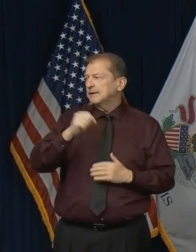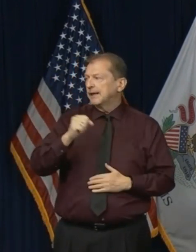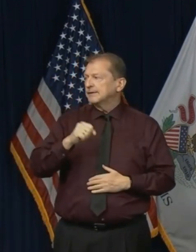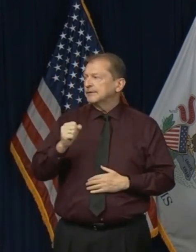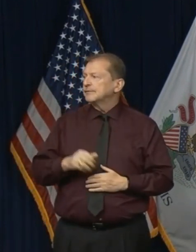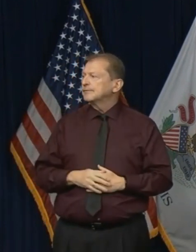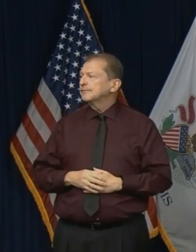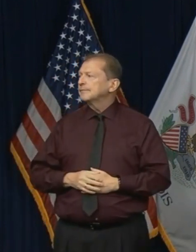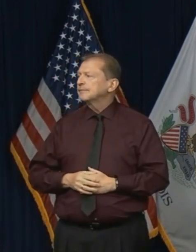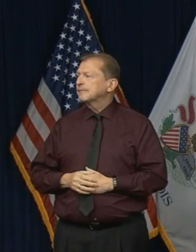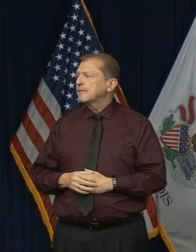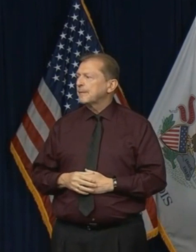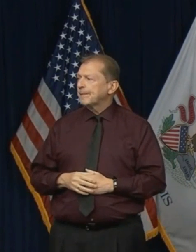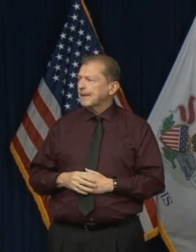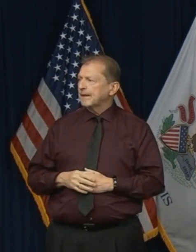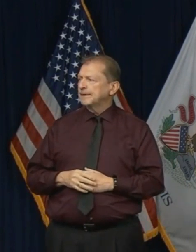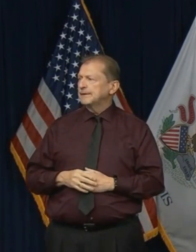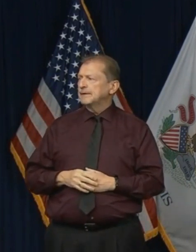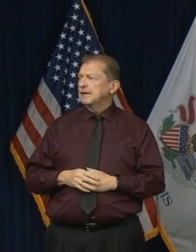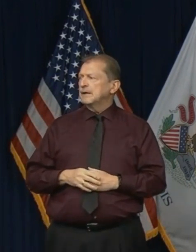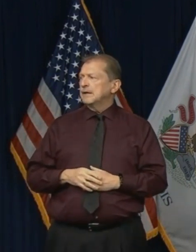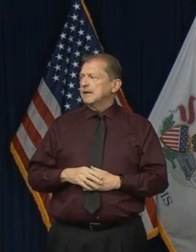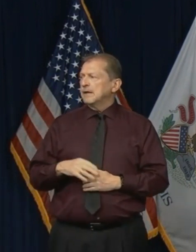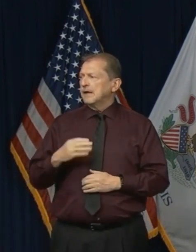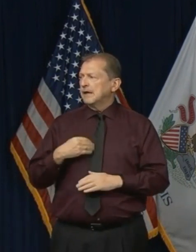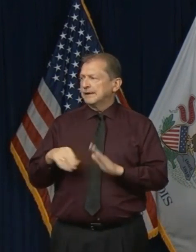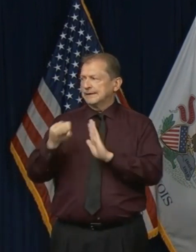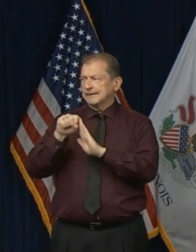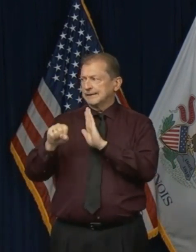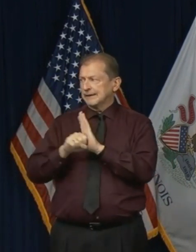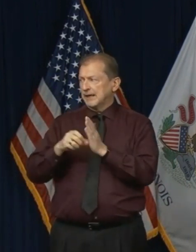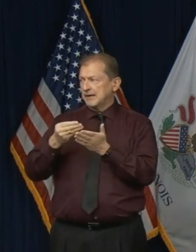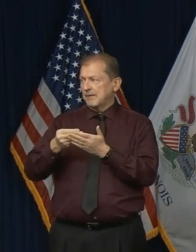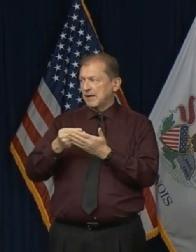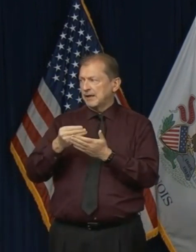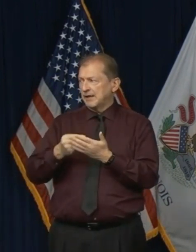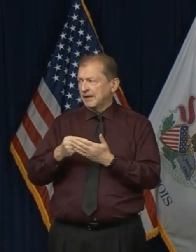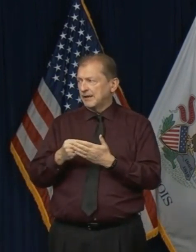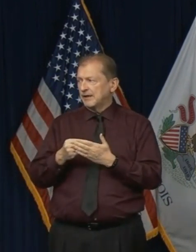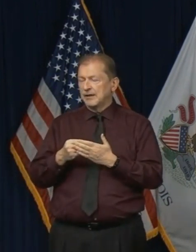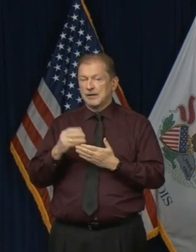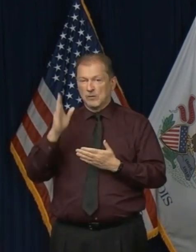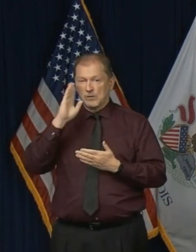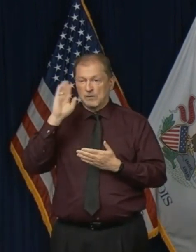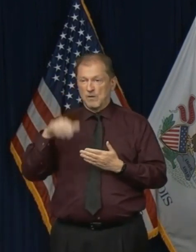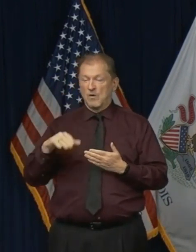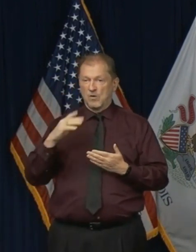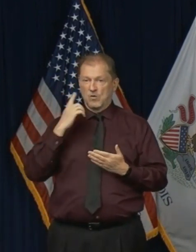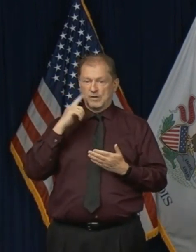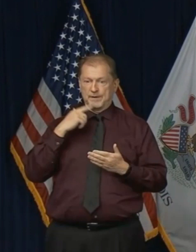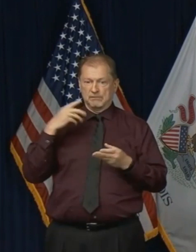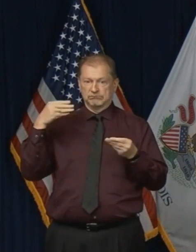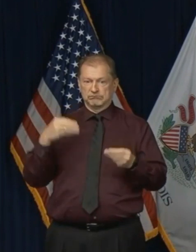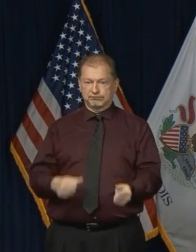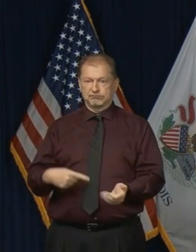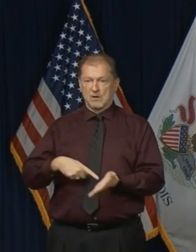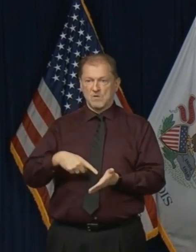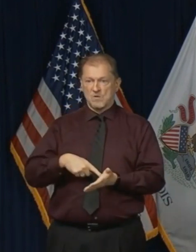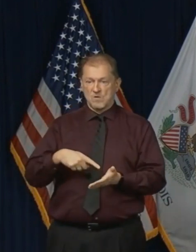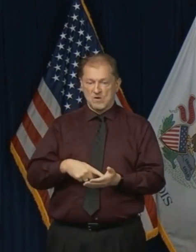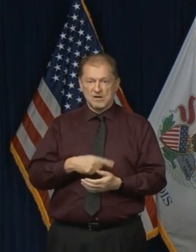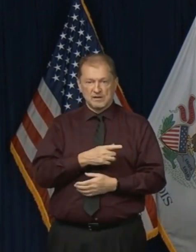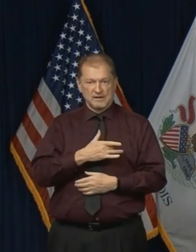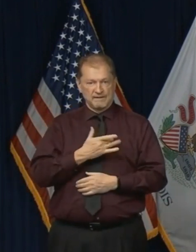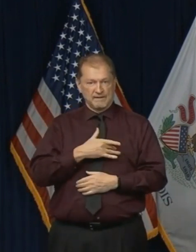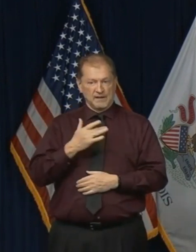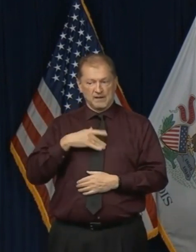What steps are being taken to shore up state spending in anticipation of the crater in state revenues? Is your administration implementing any cutback